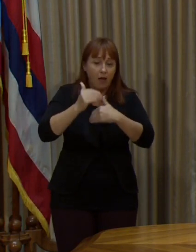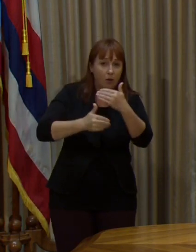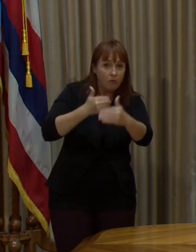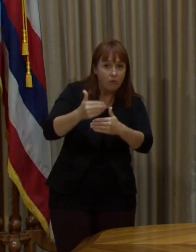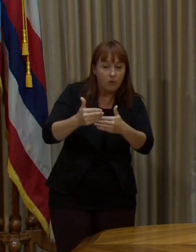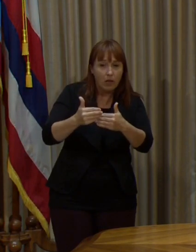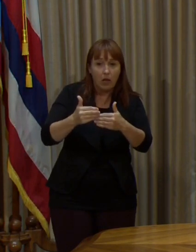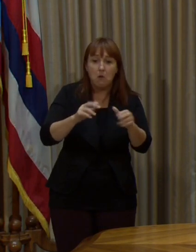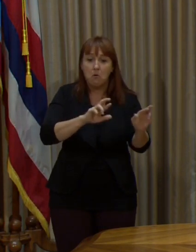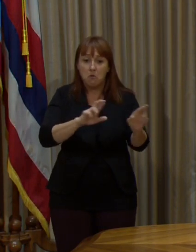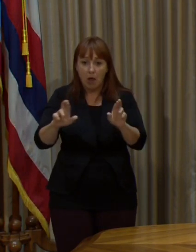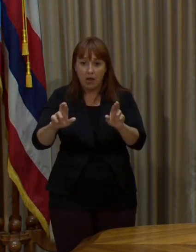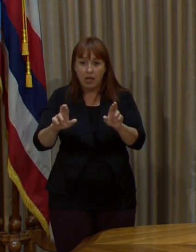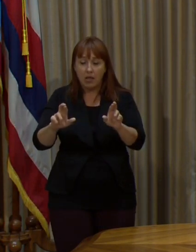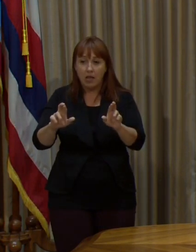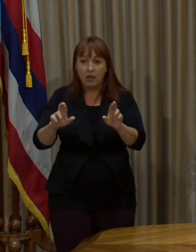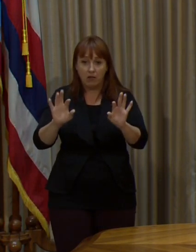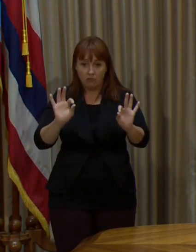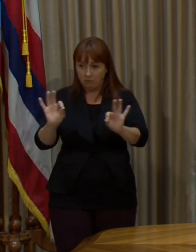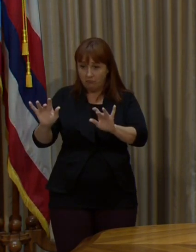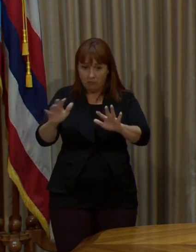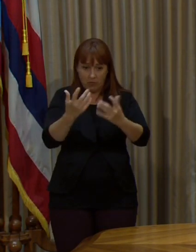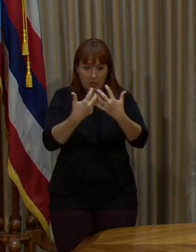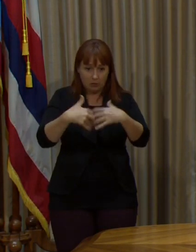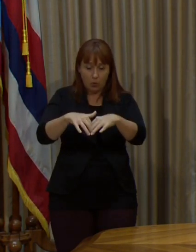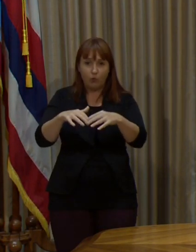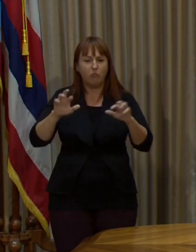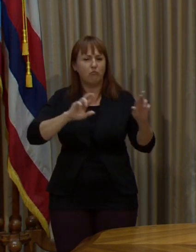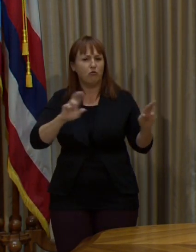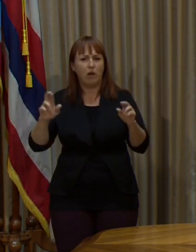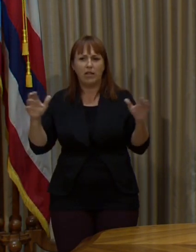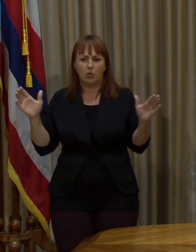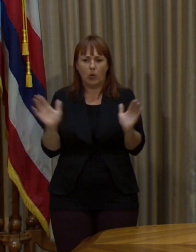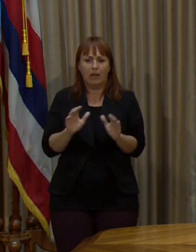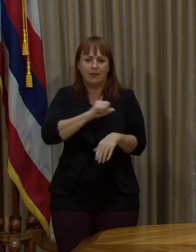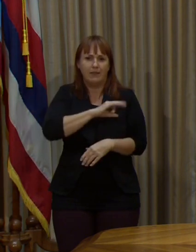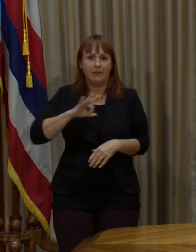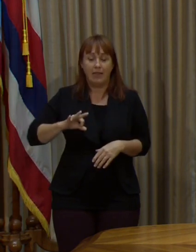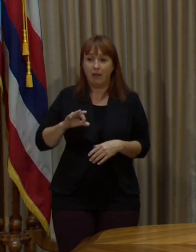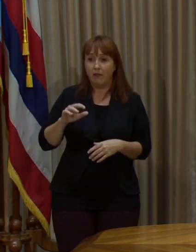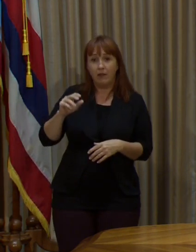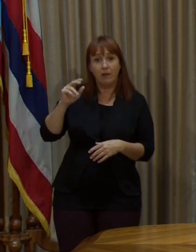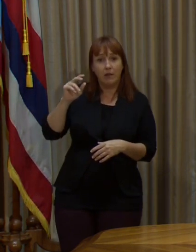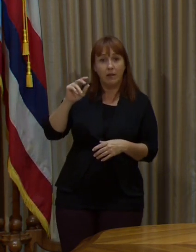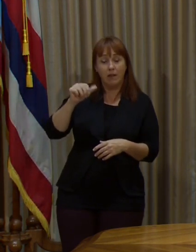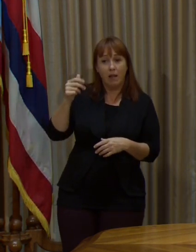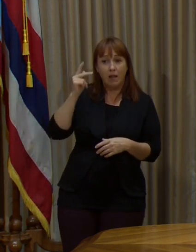And once we get back some of the major kinks, I think we'll be good to go. All right. Mayor Calcami, anything to add?